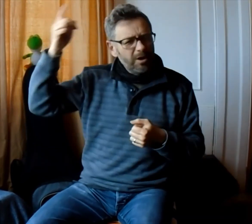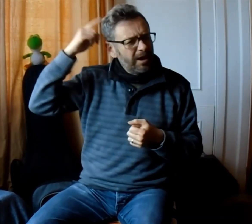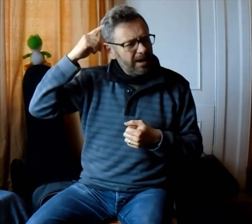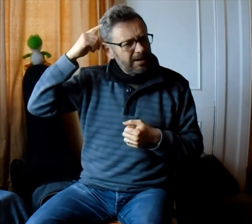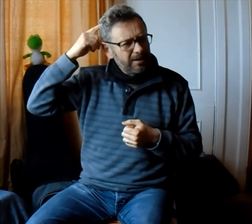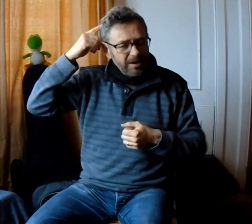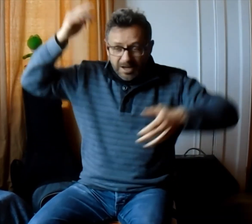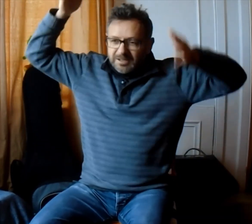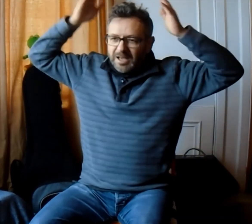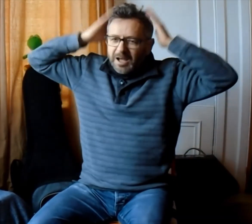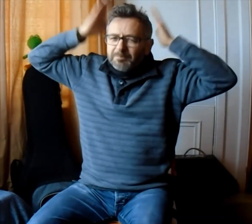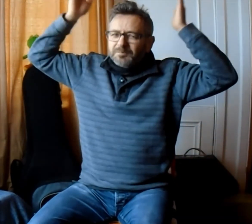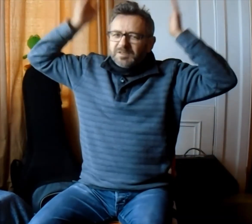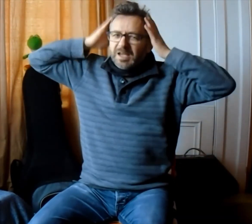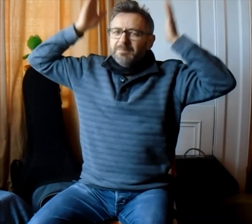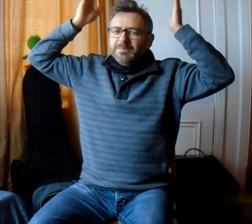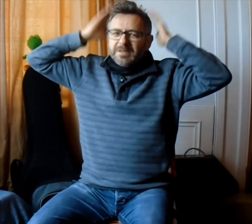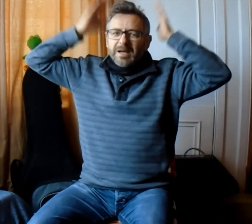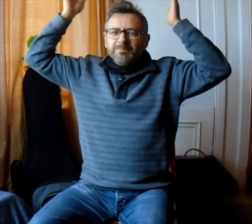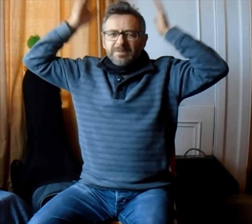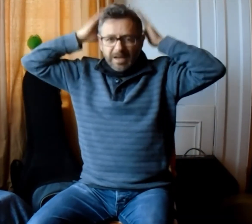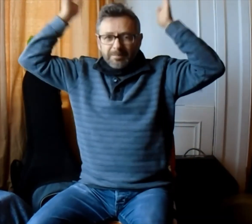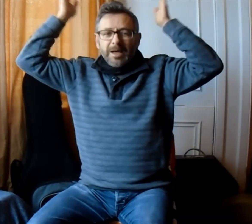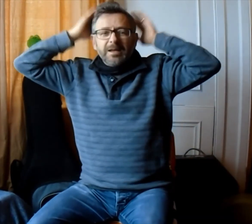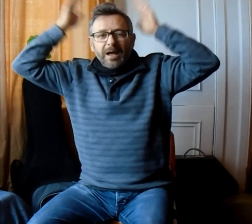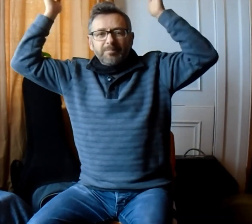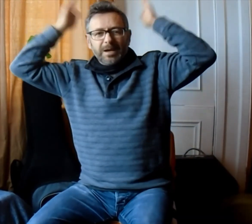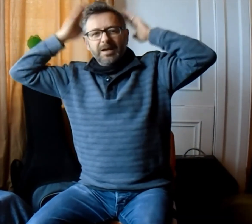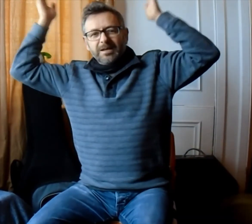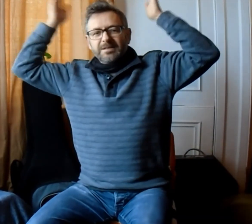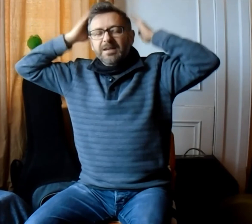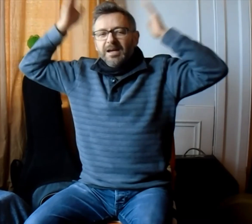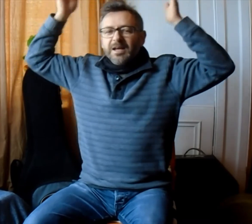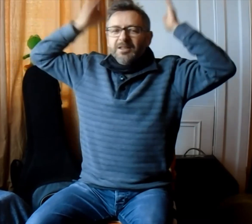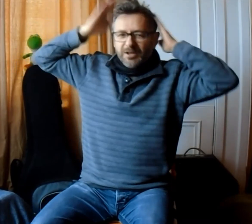head. Tap, tap, tap, tap, tap your head together.